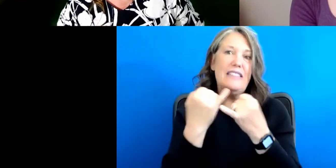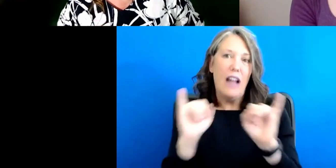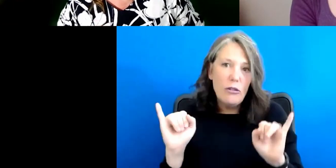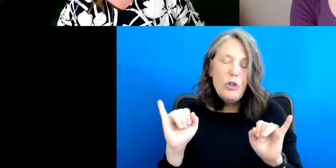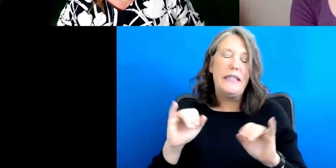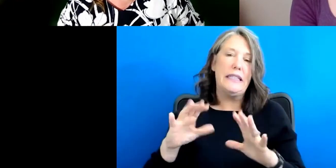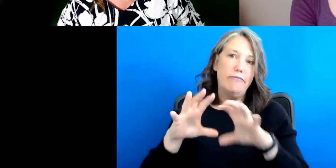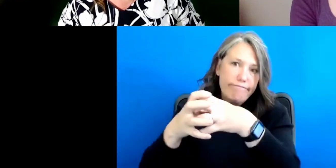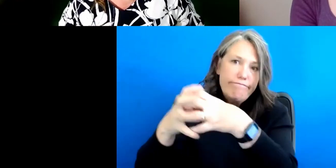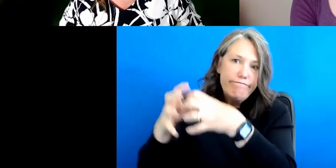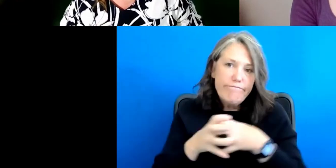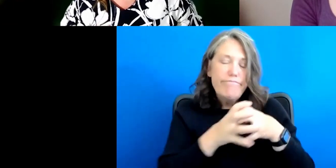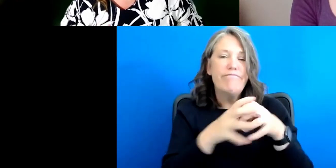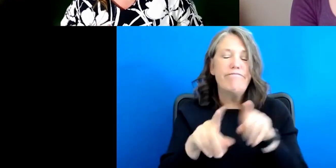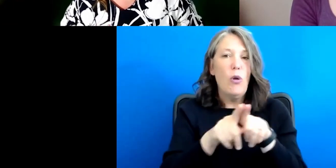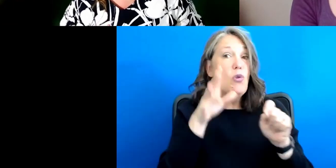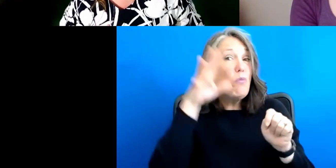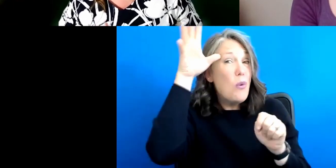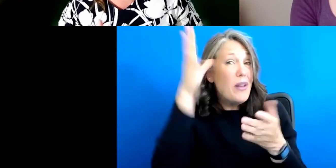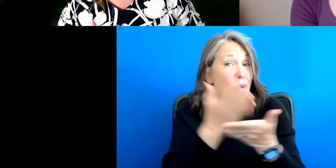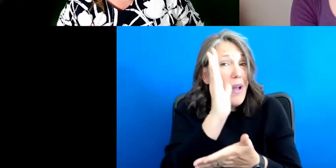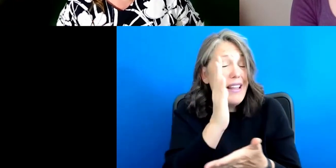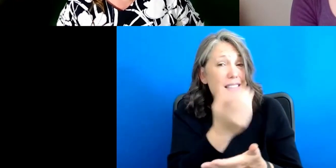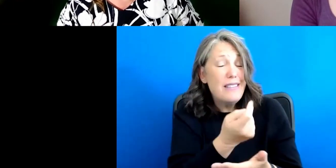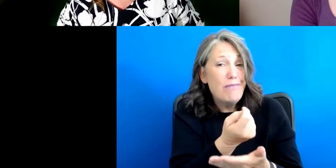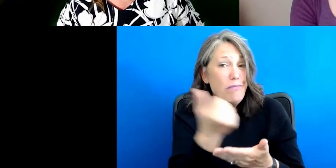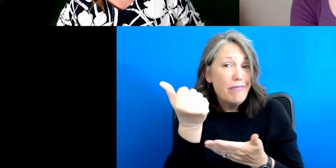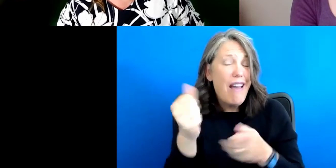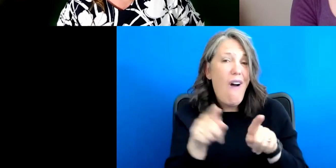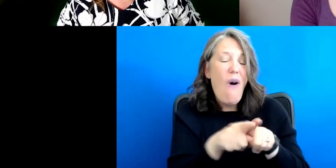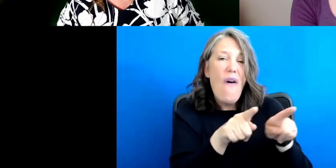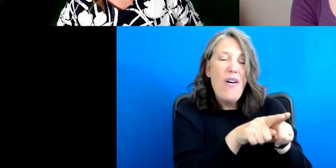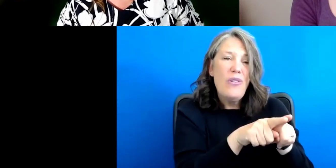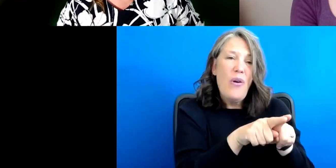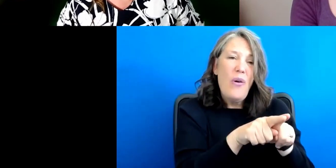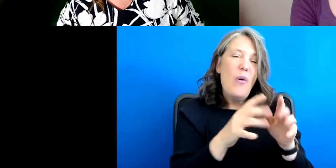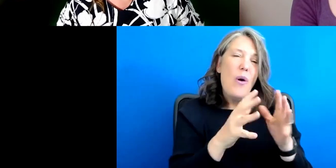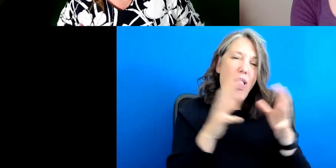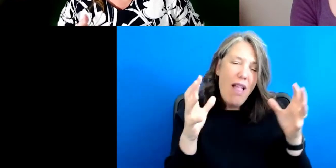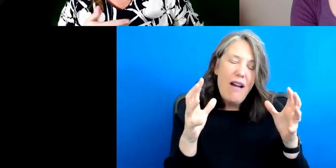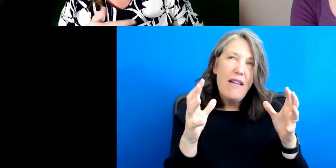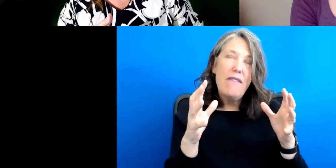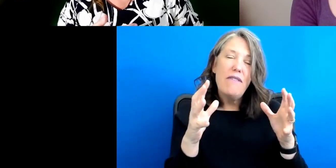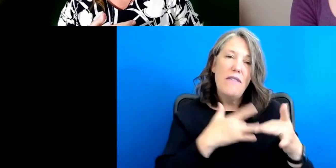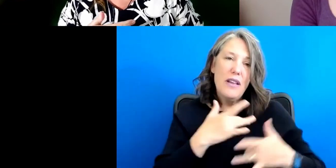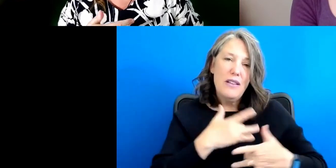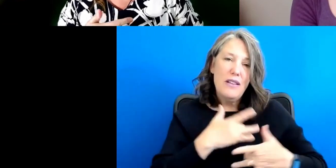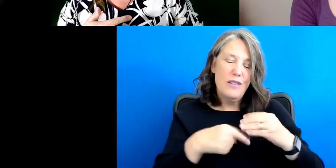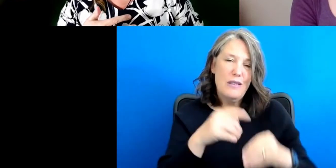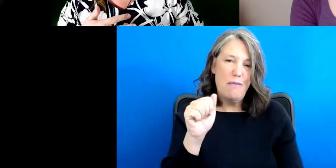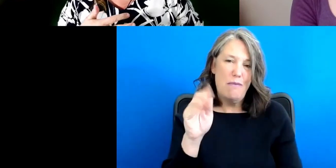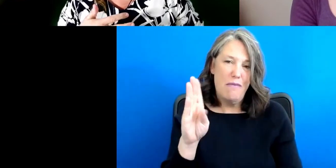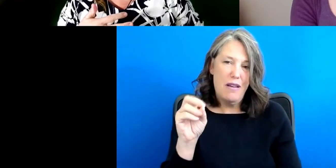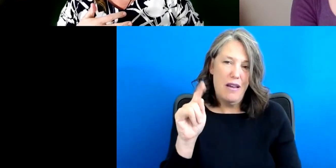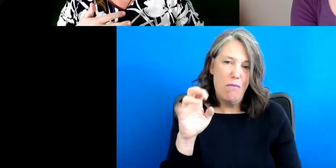that it would take away parental rights. And also, um, there was a lot of concerns about abortion. So